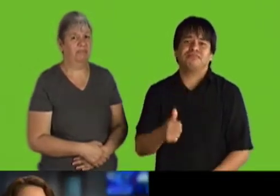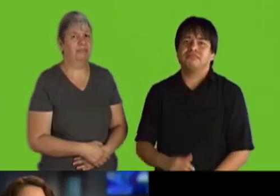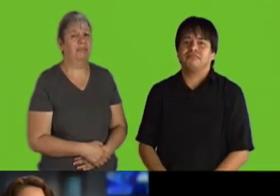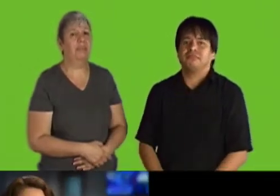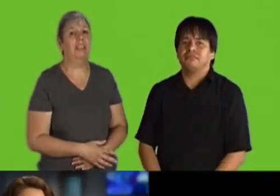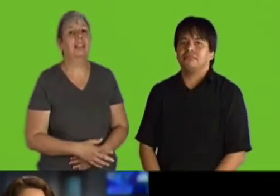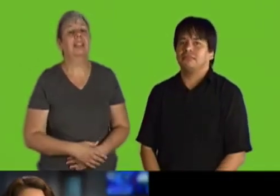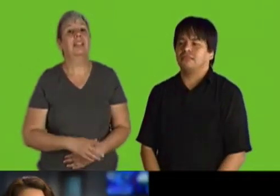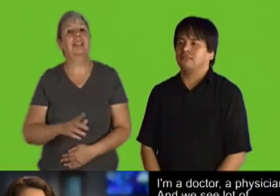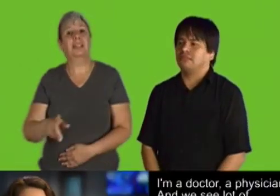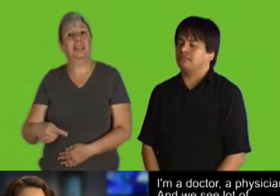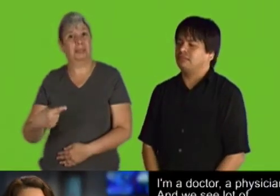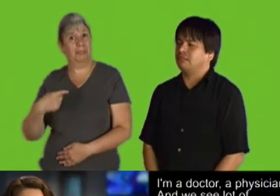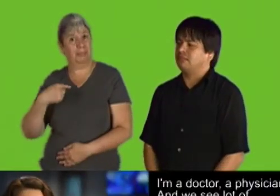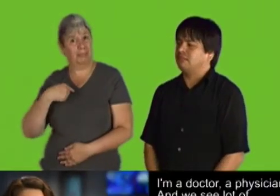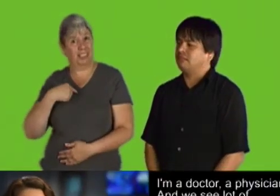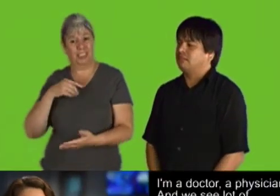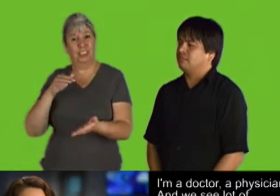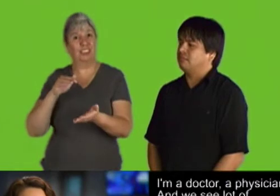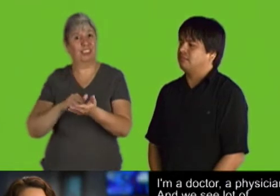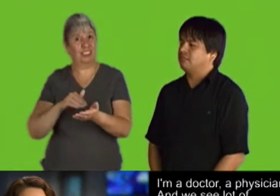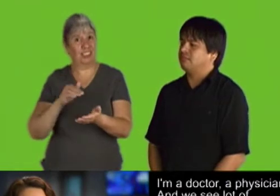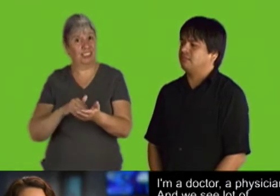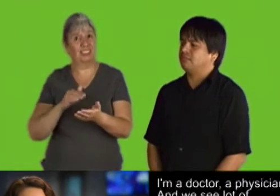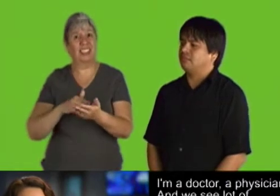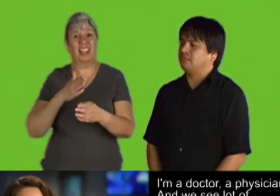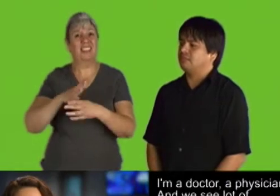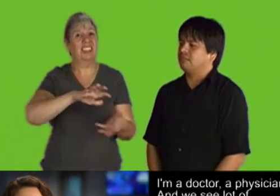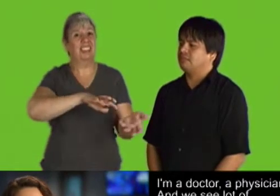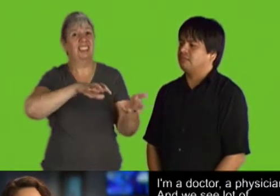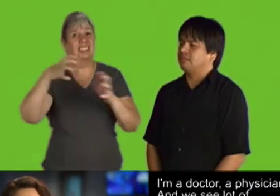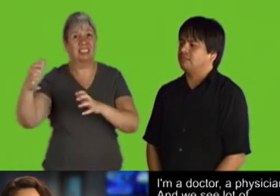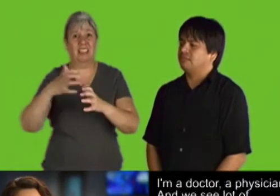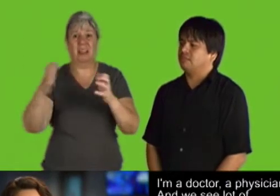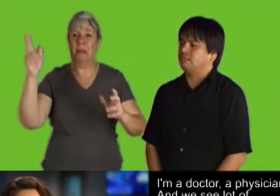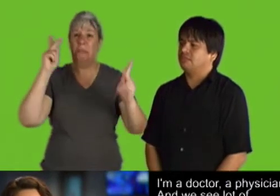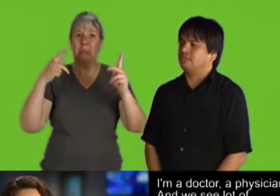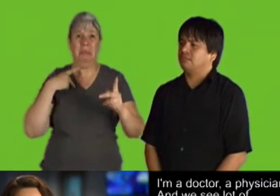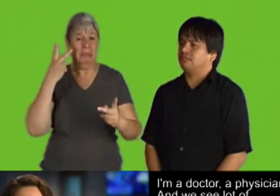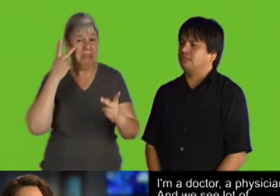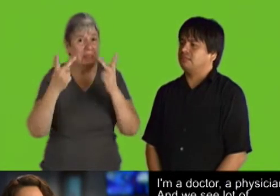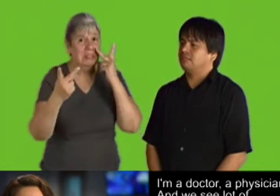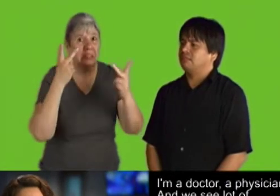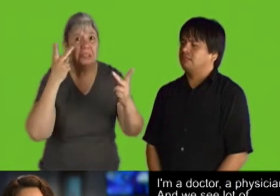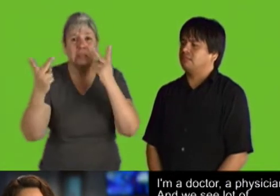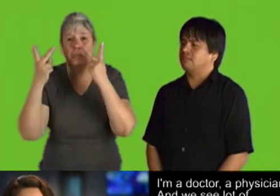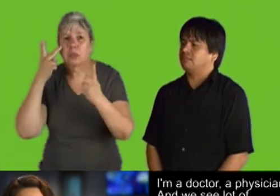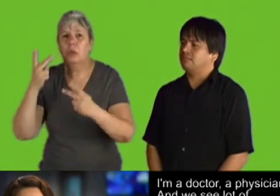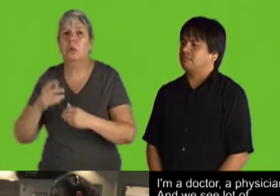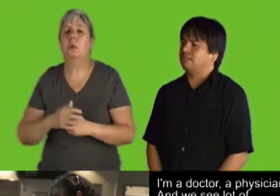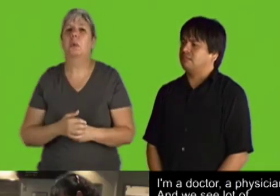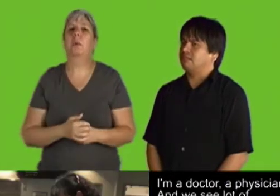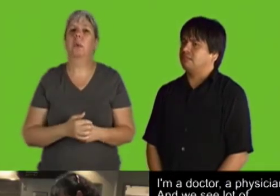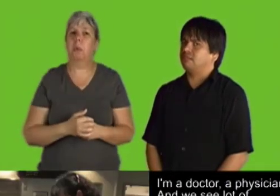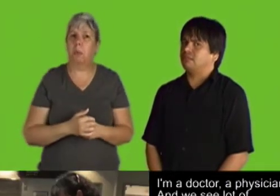I'm a doctor, a physician, and we see a lot of people after a disaster.